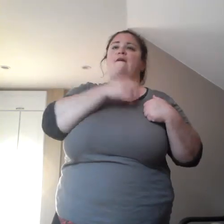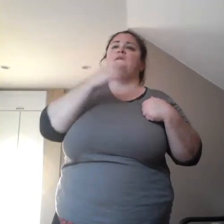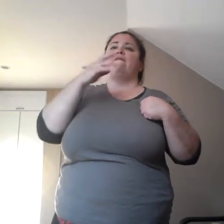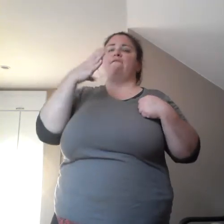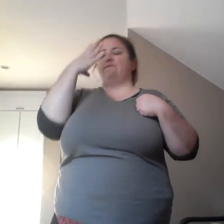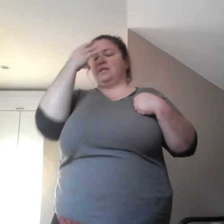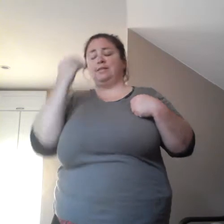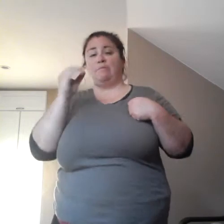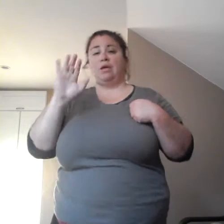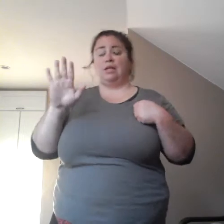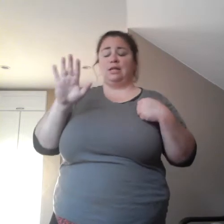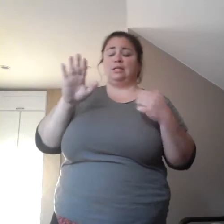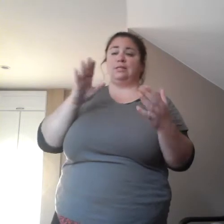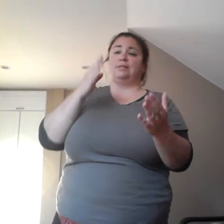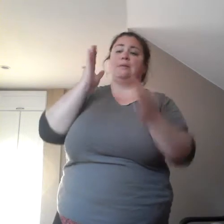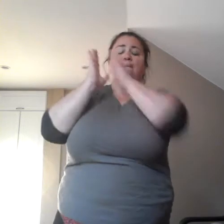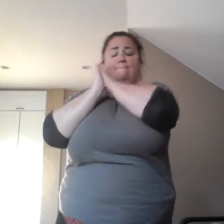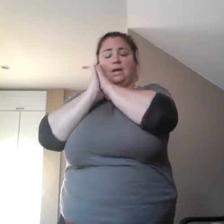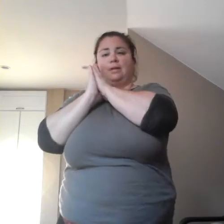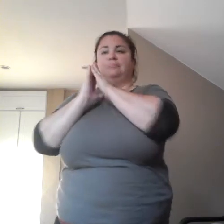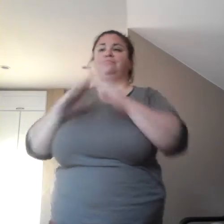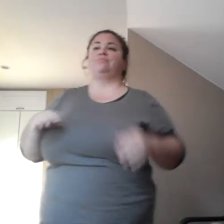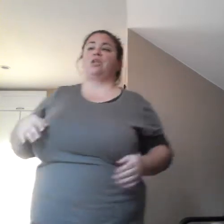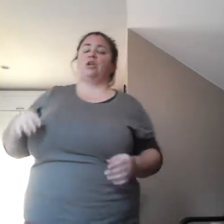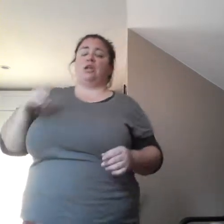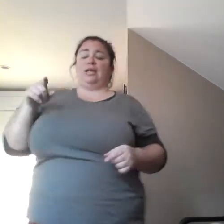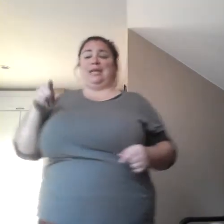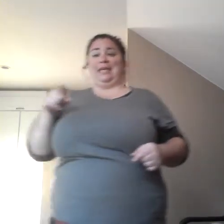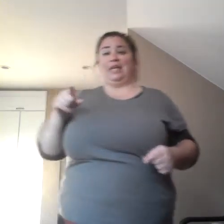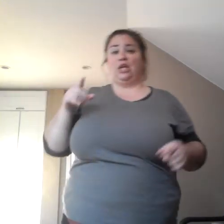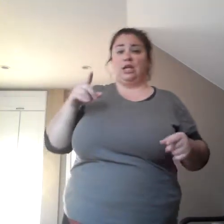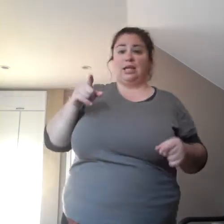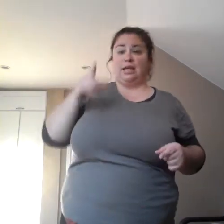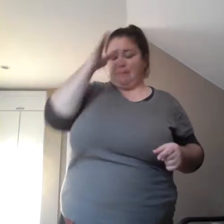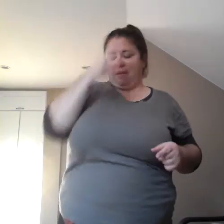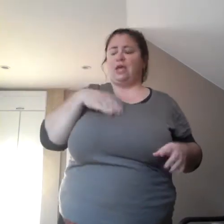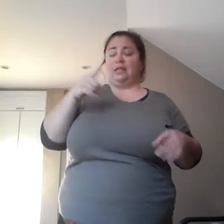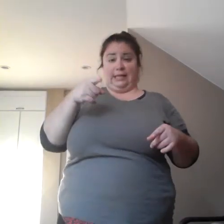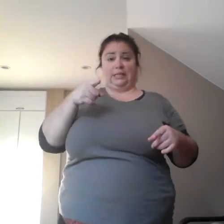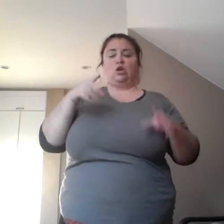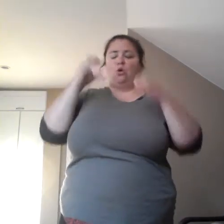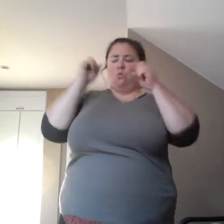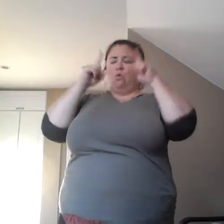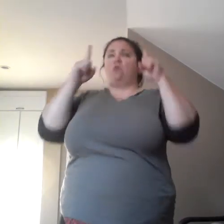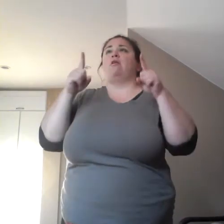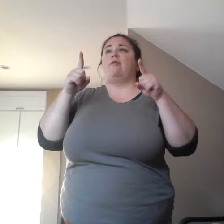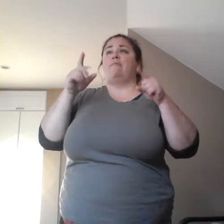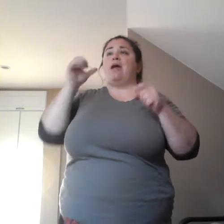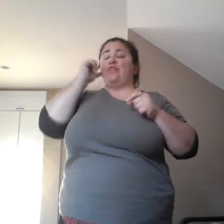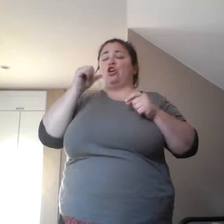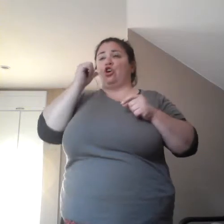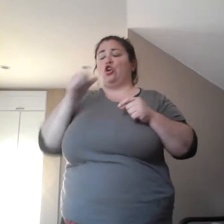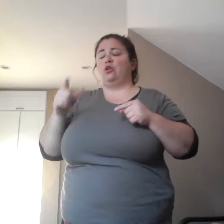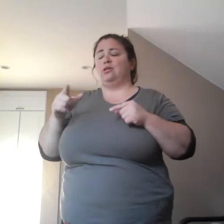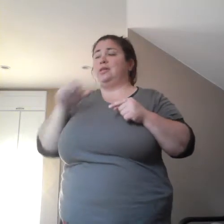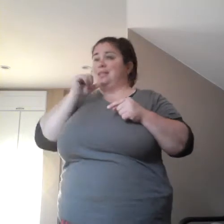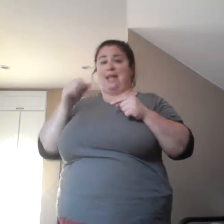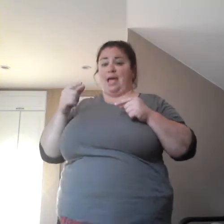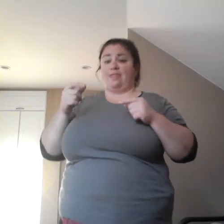she was kidnapped because she wouldn't have left him. So, he's asking the security guard and, as well as